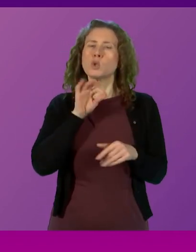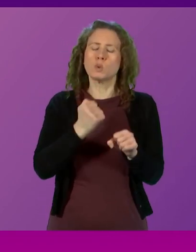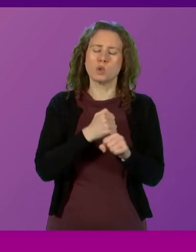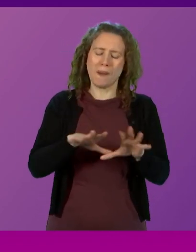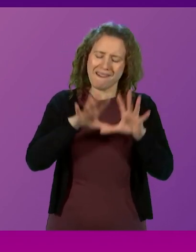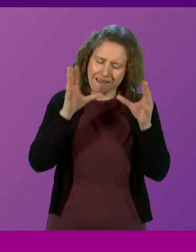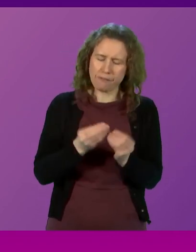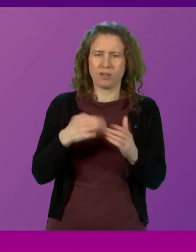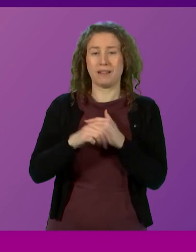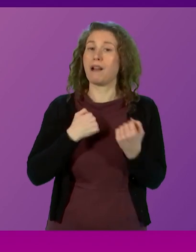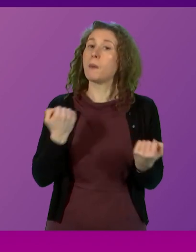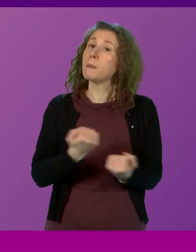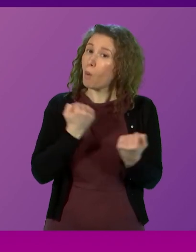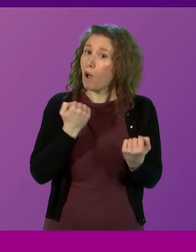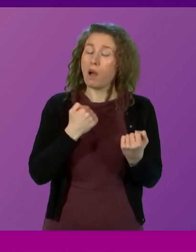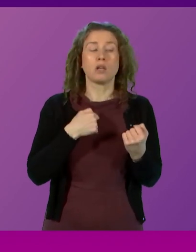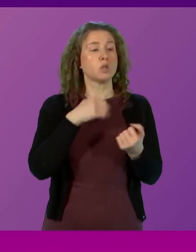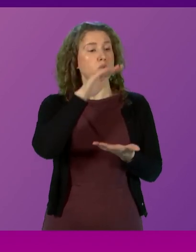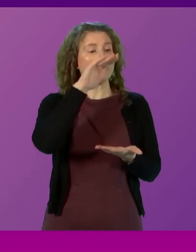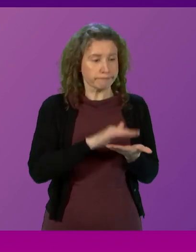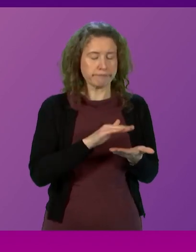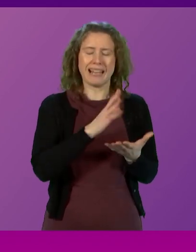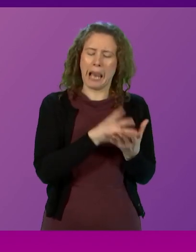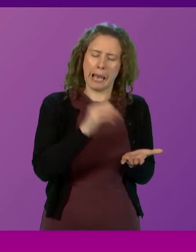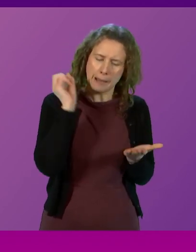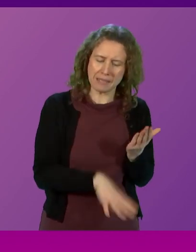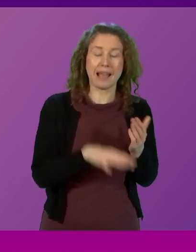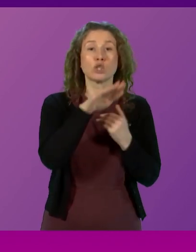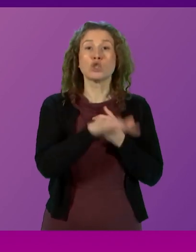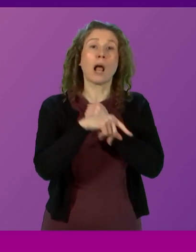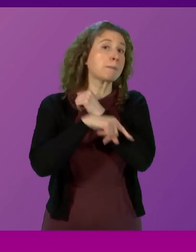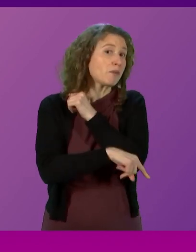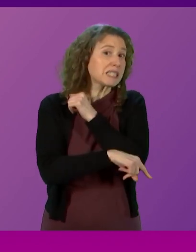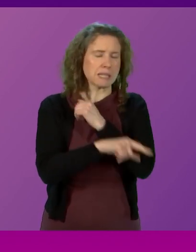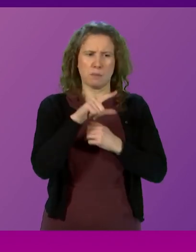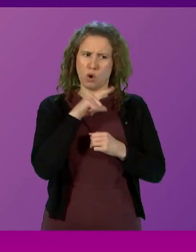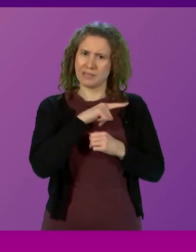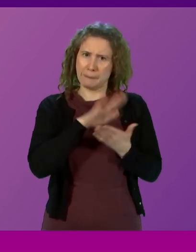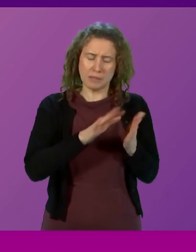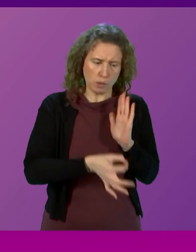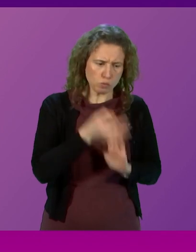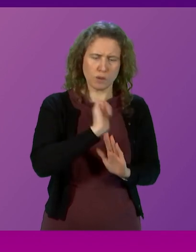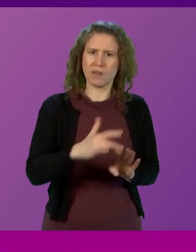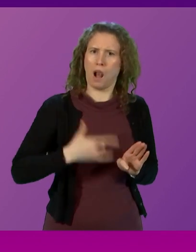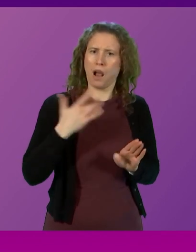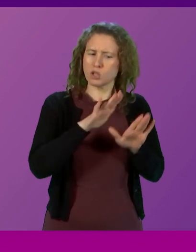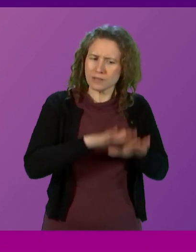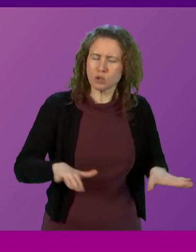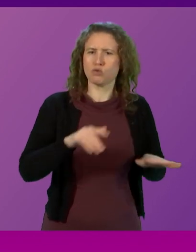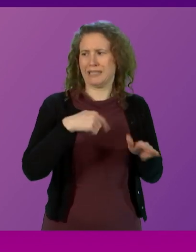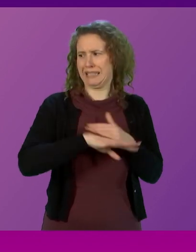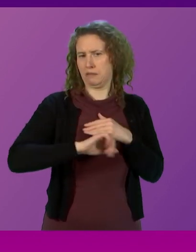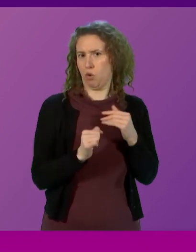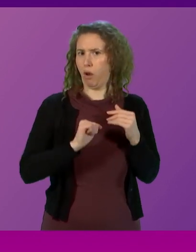everything in our power to eliminate child poverty, because in doing so, we improve the lives of children and families in Scotland today,